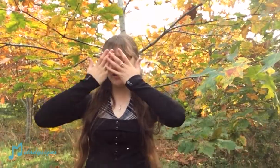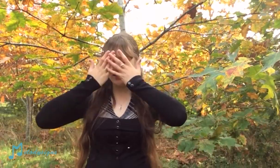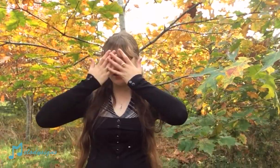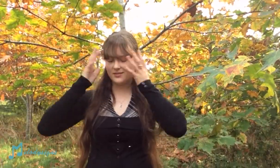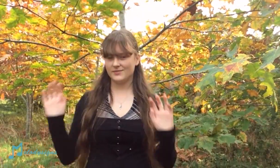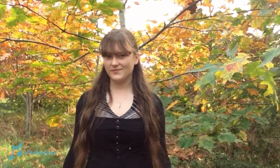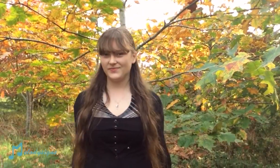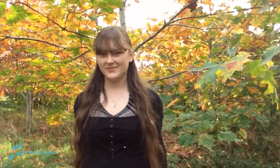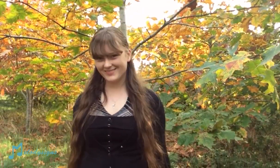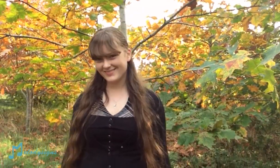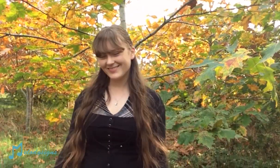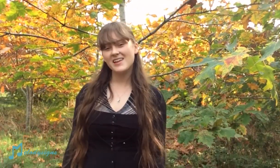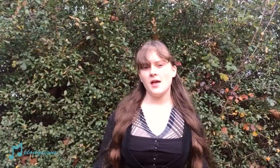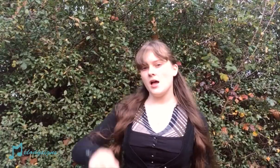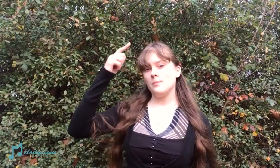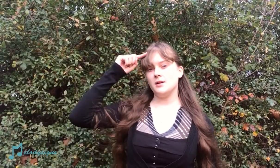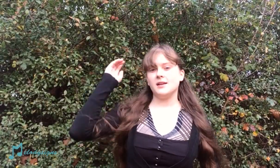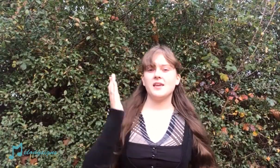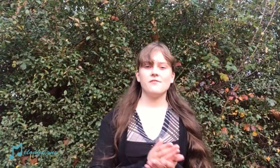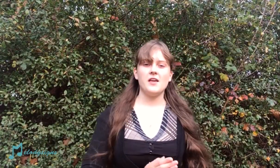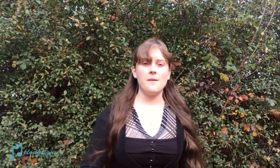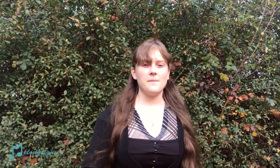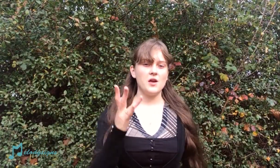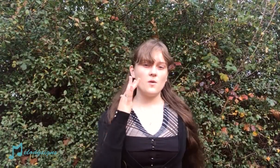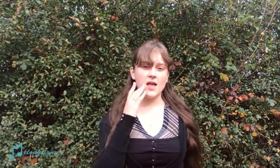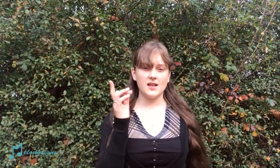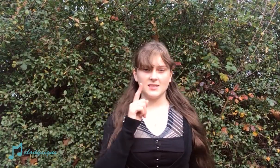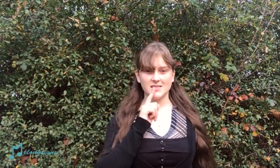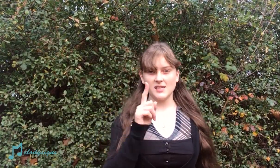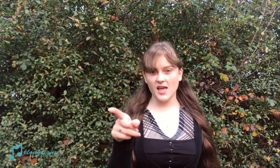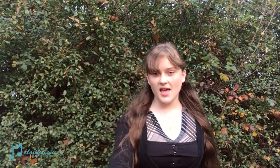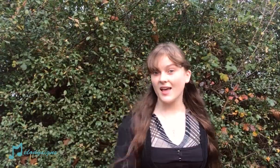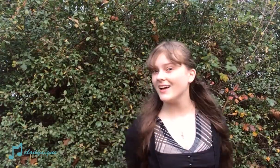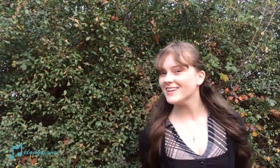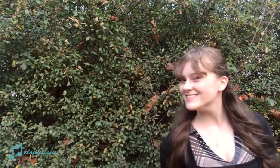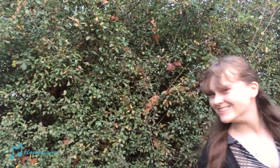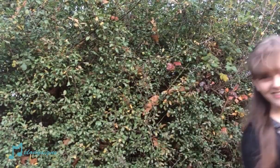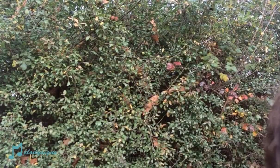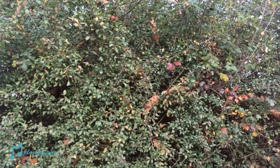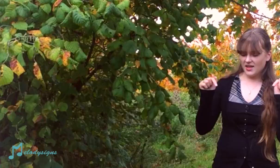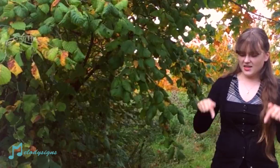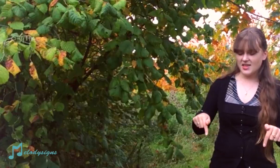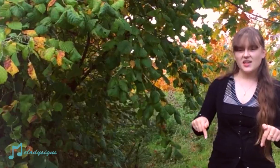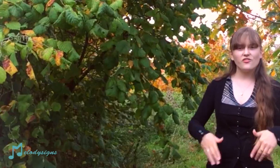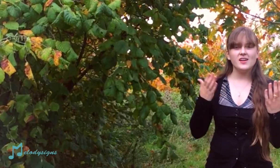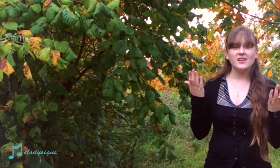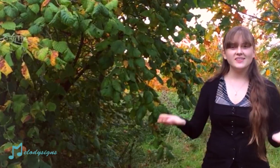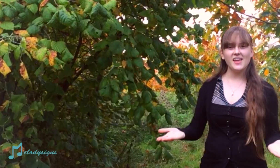believe in me when I say Here and